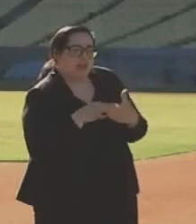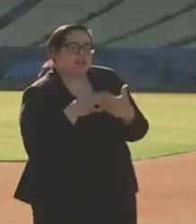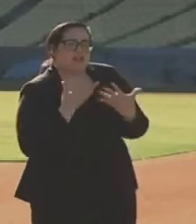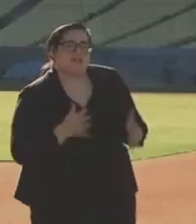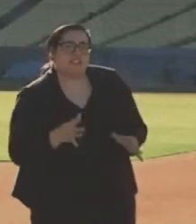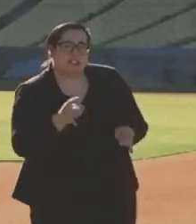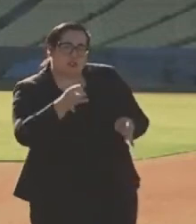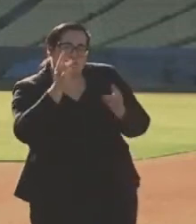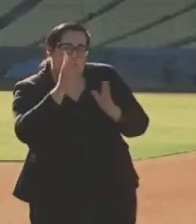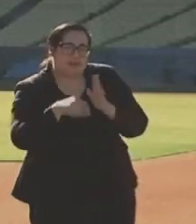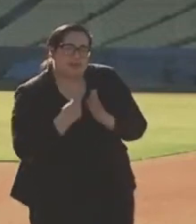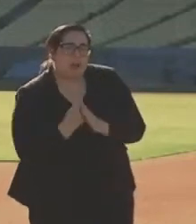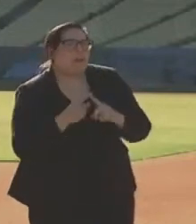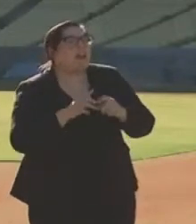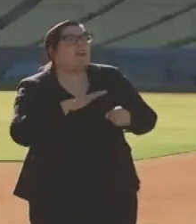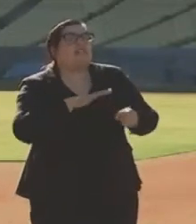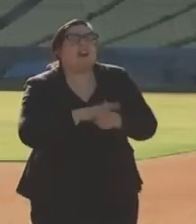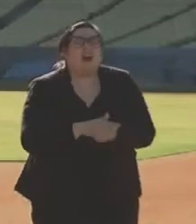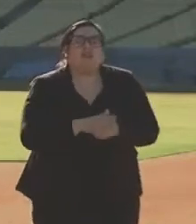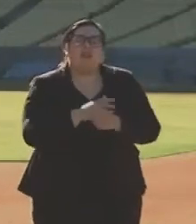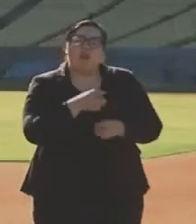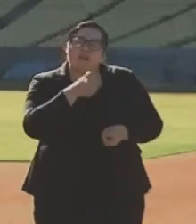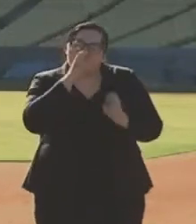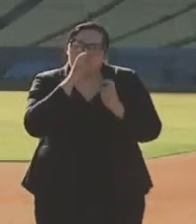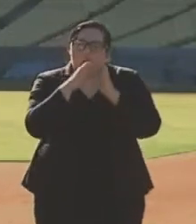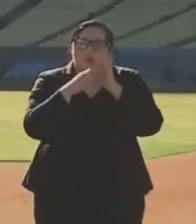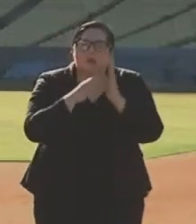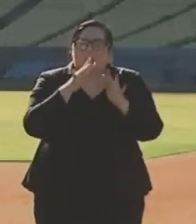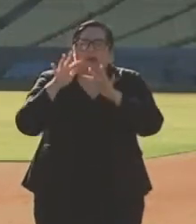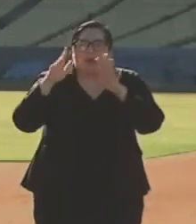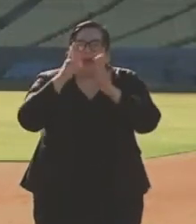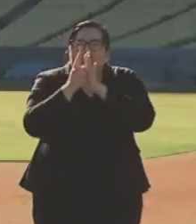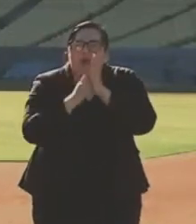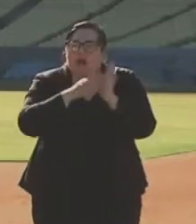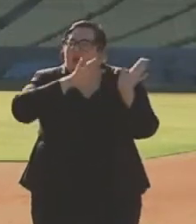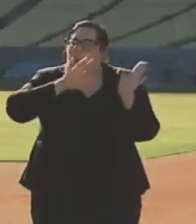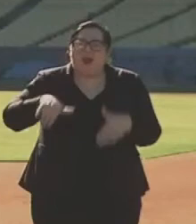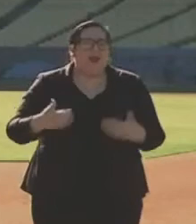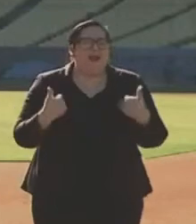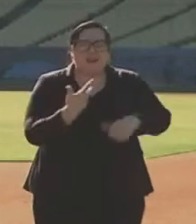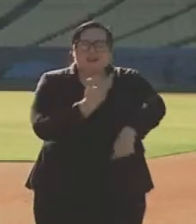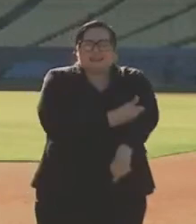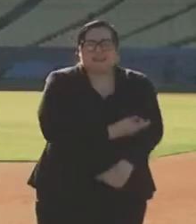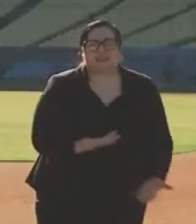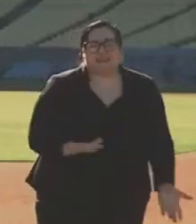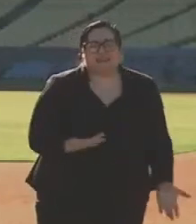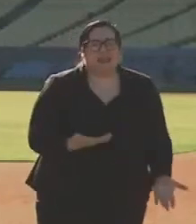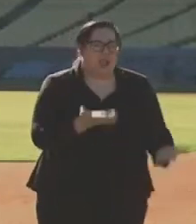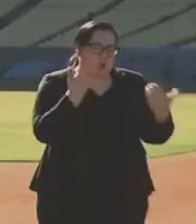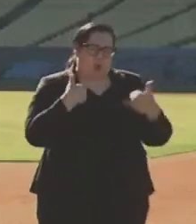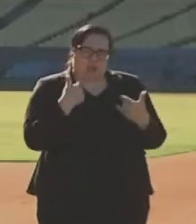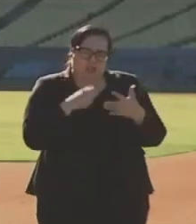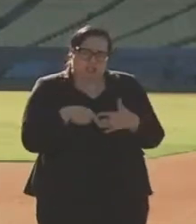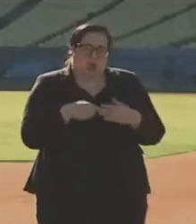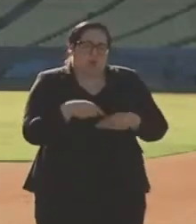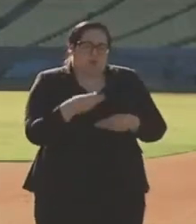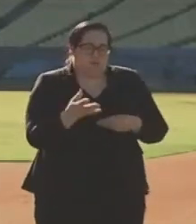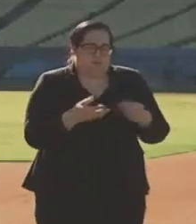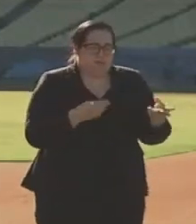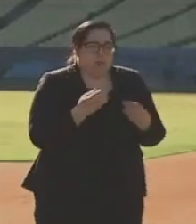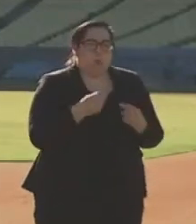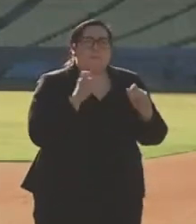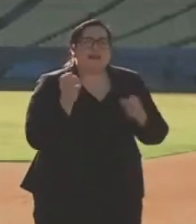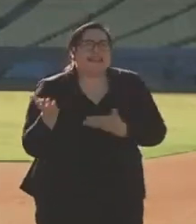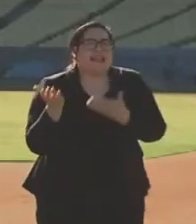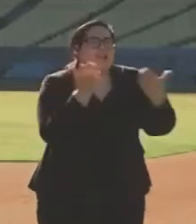But enough of this bureaucracy. We have the vaccine. And as we roll it out, we need to deliver